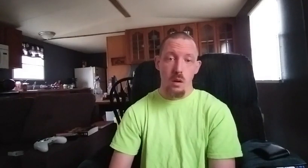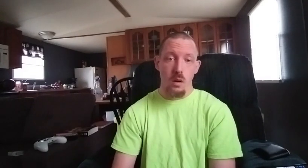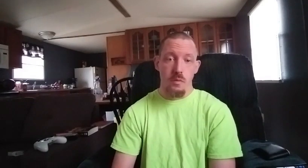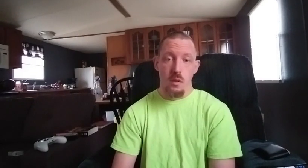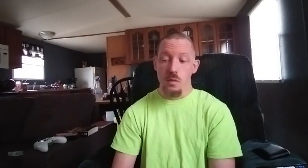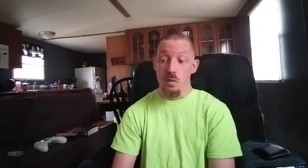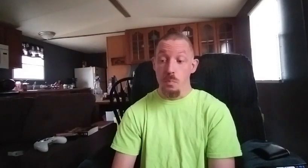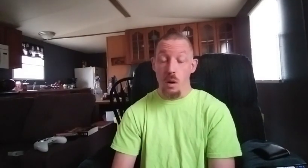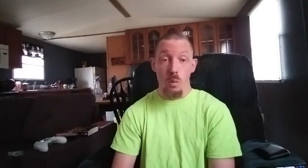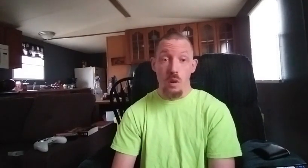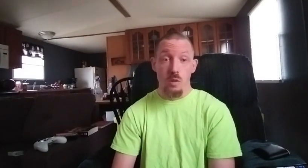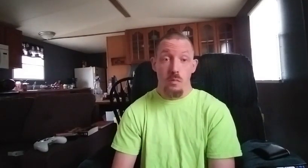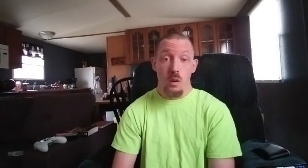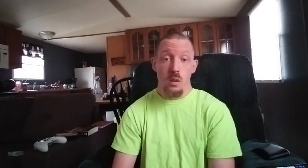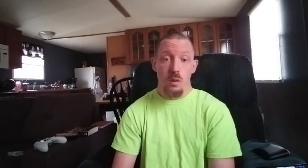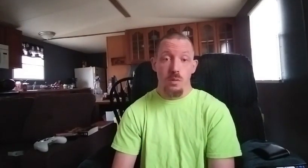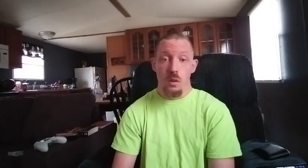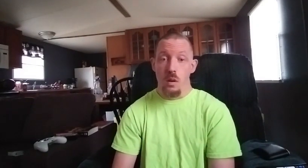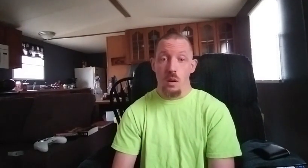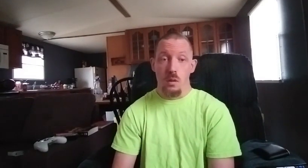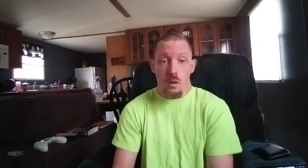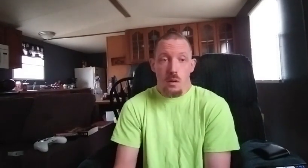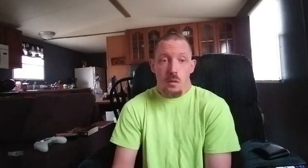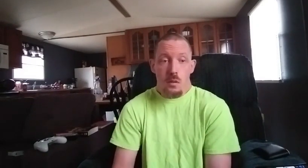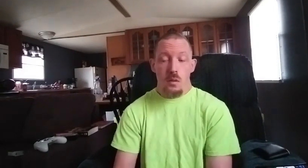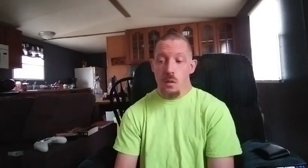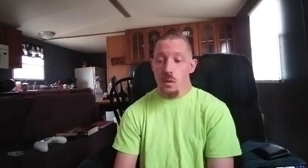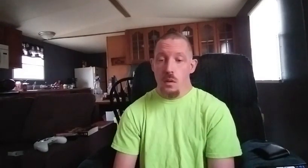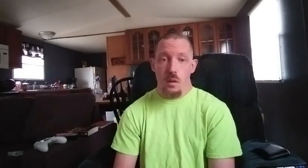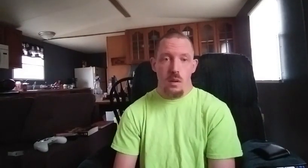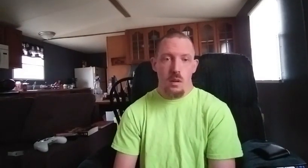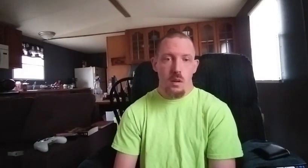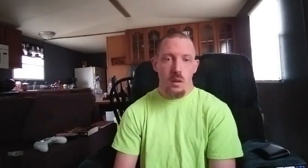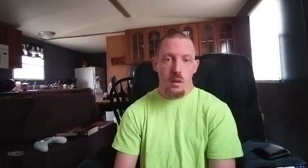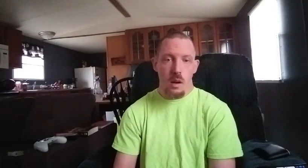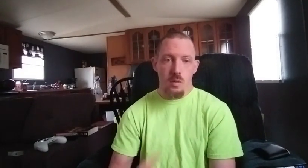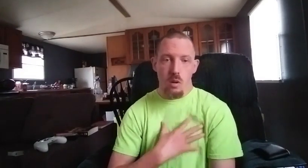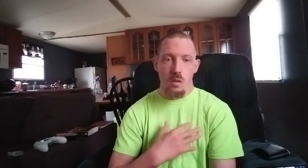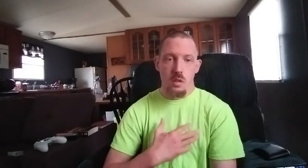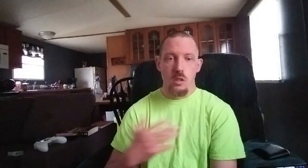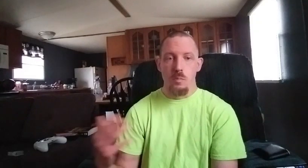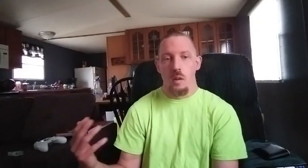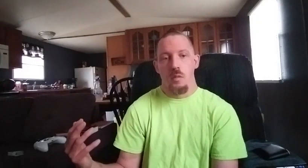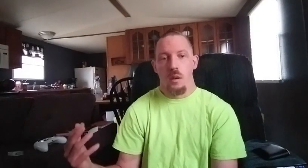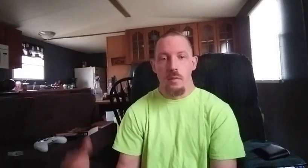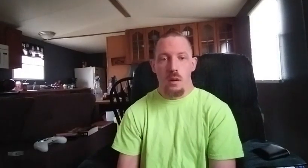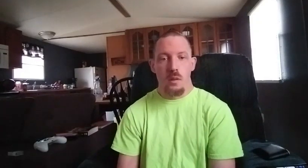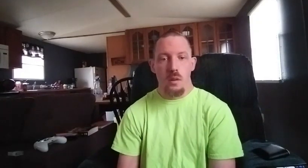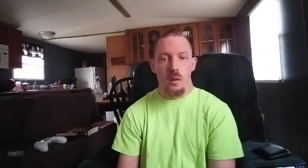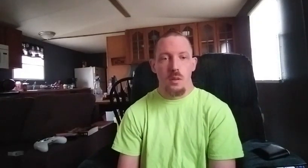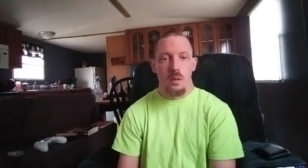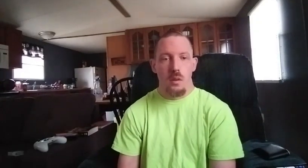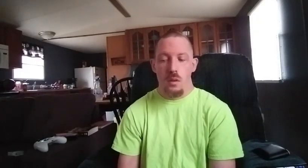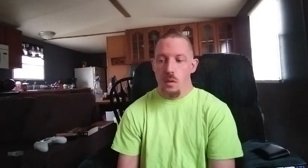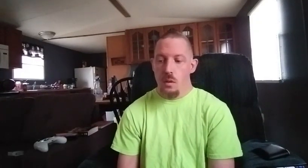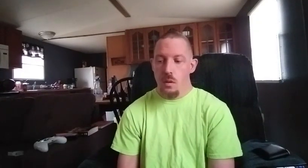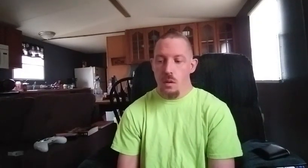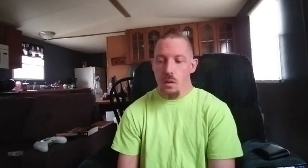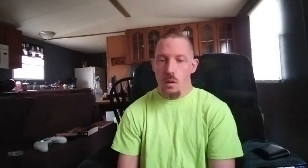of things just by watching videos on how to cook and i just started teaching myself how to cook and